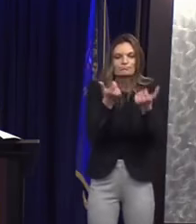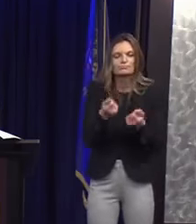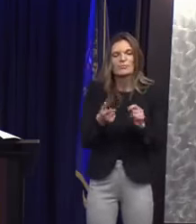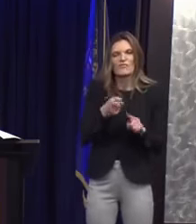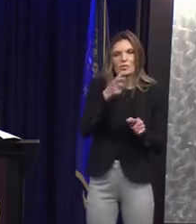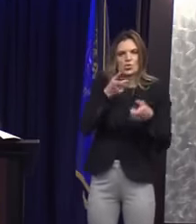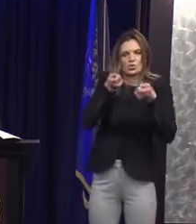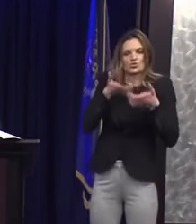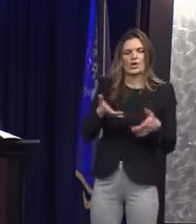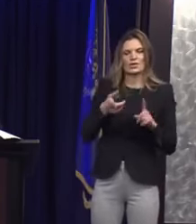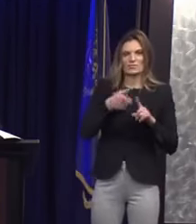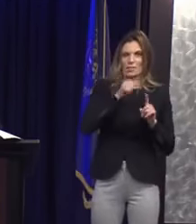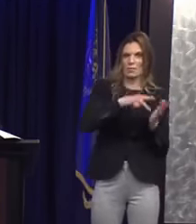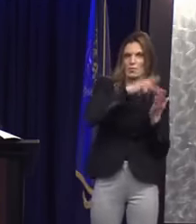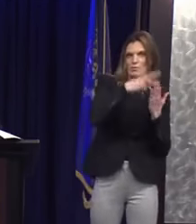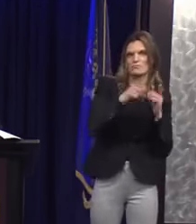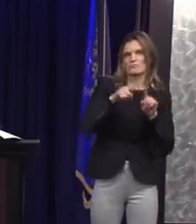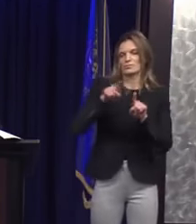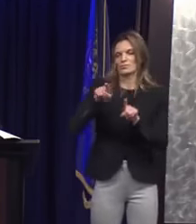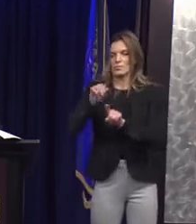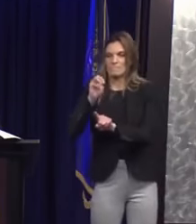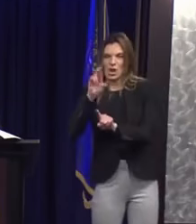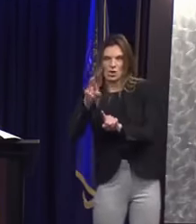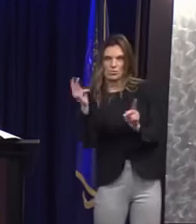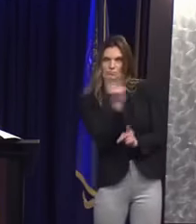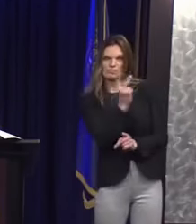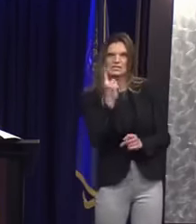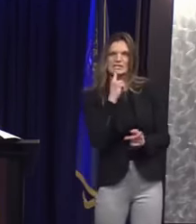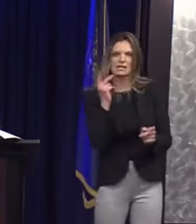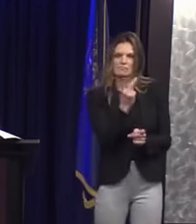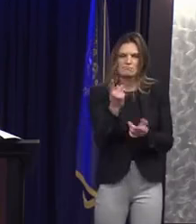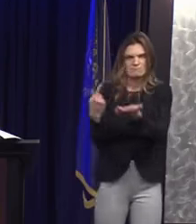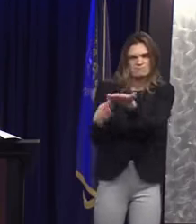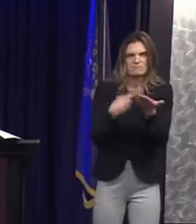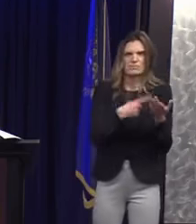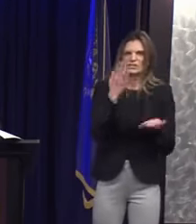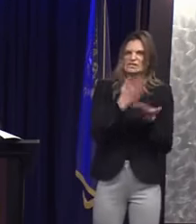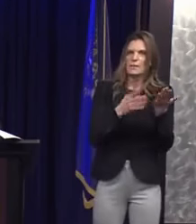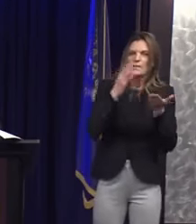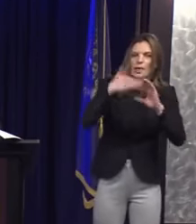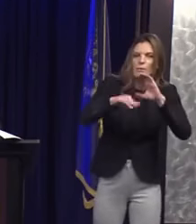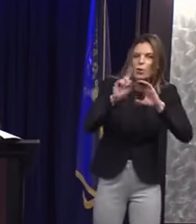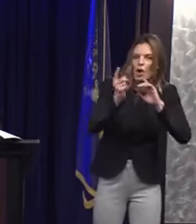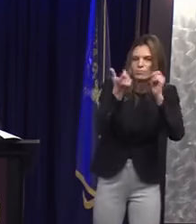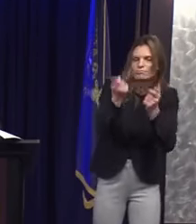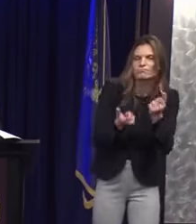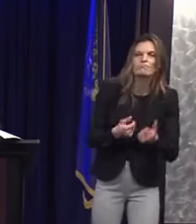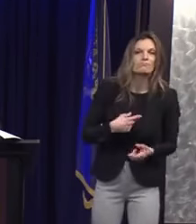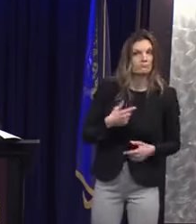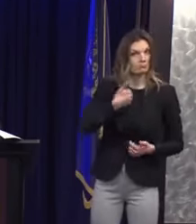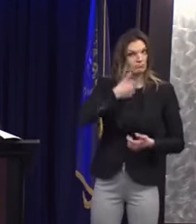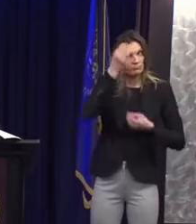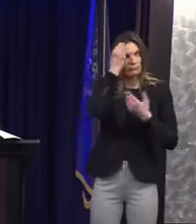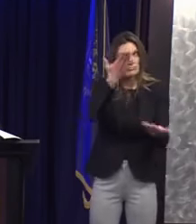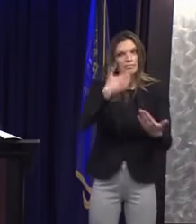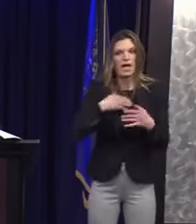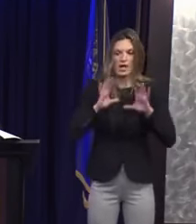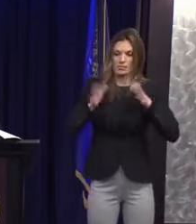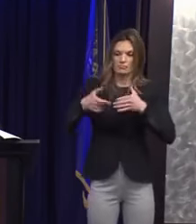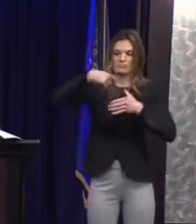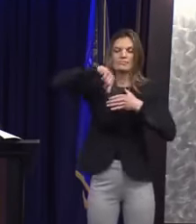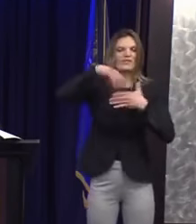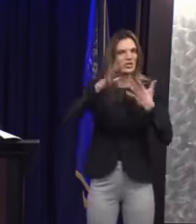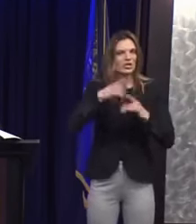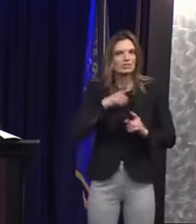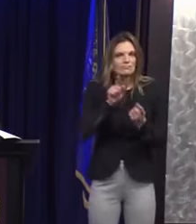My office conducted a comprehensive review, including interviews and re-interviews